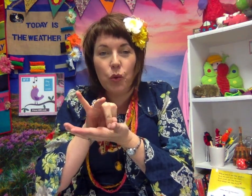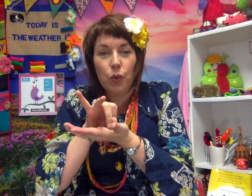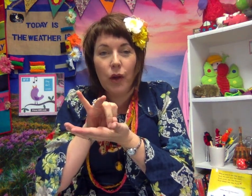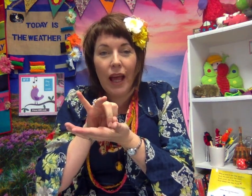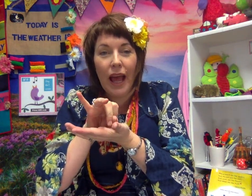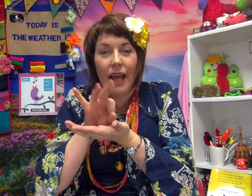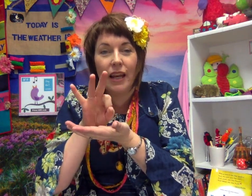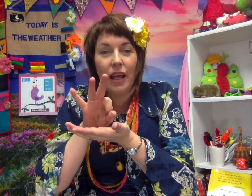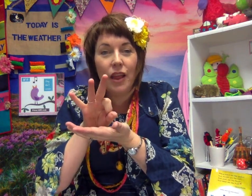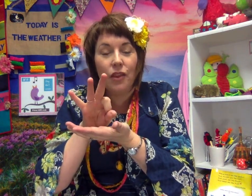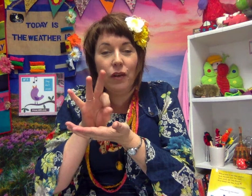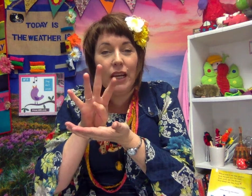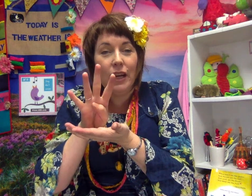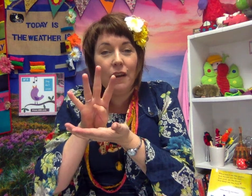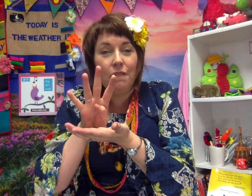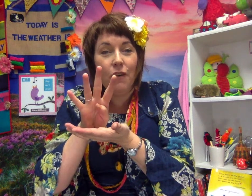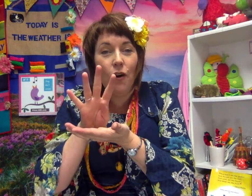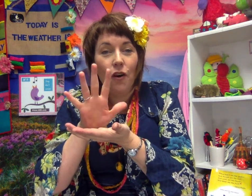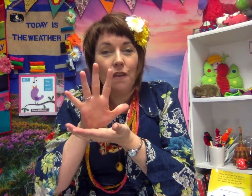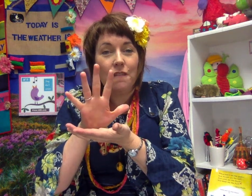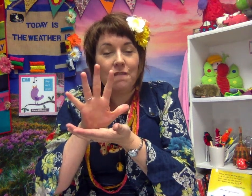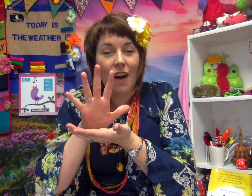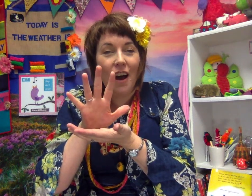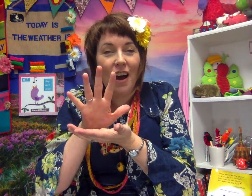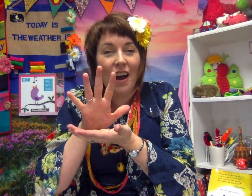and 3 4 5.